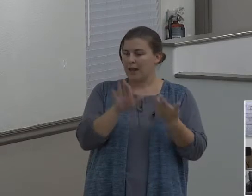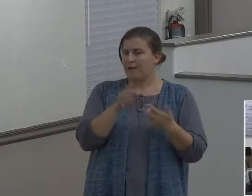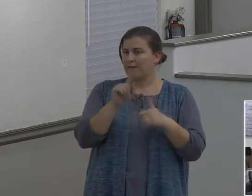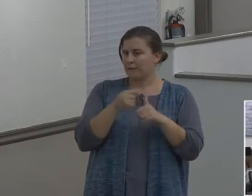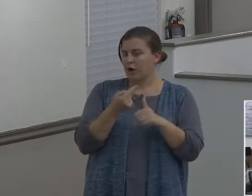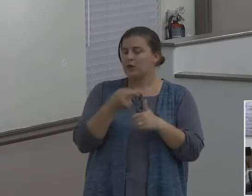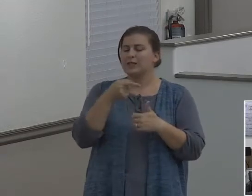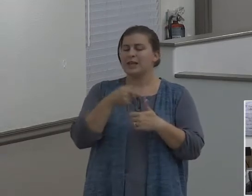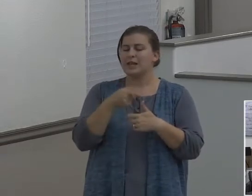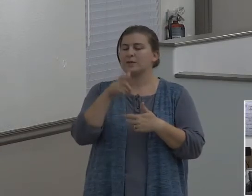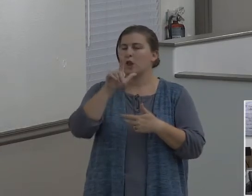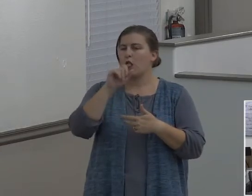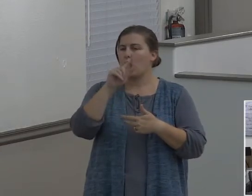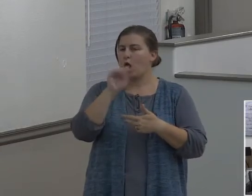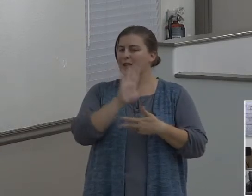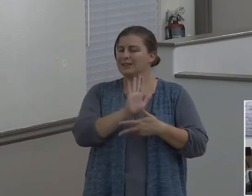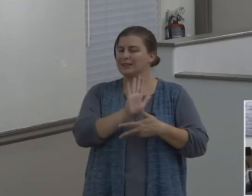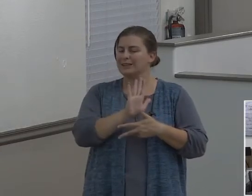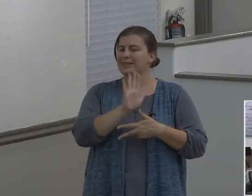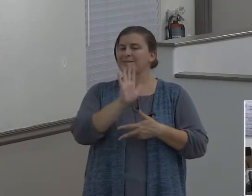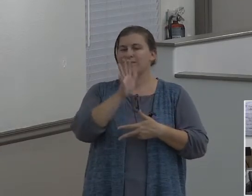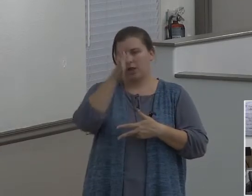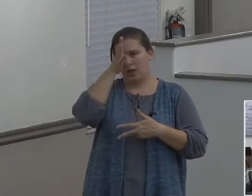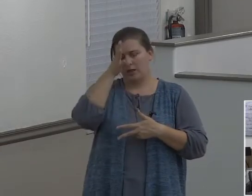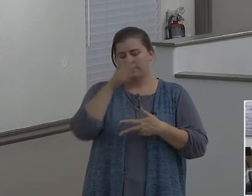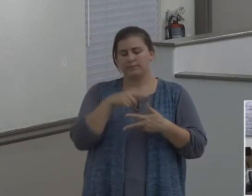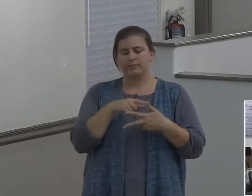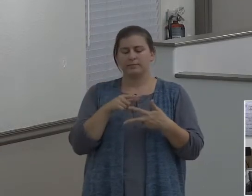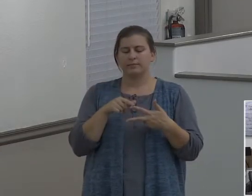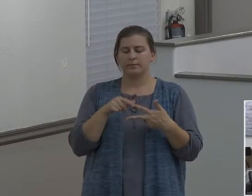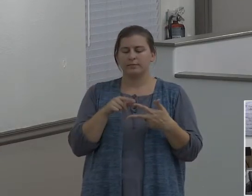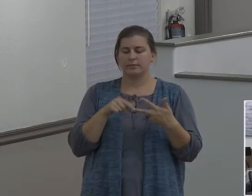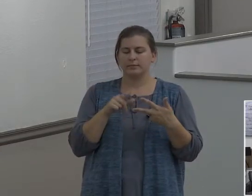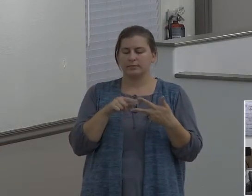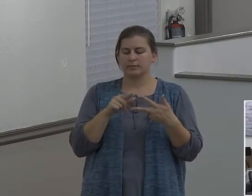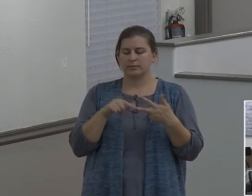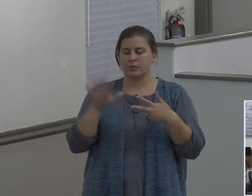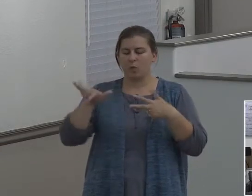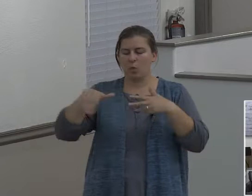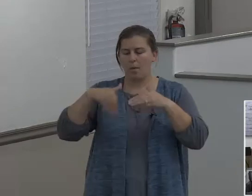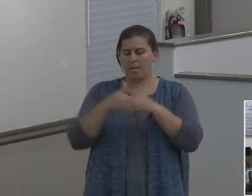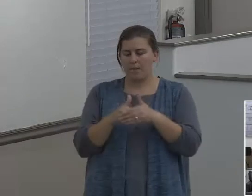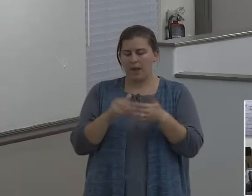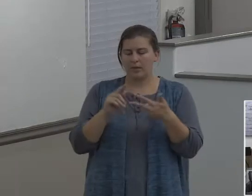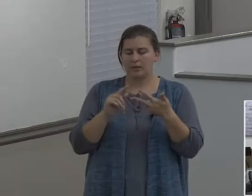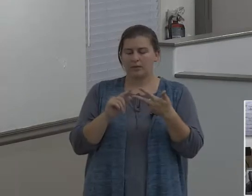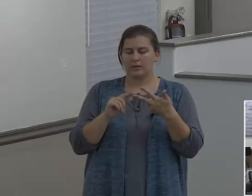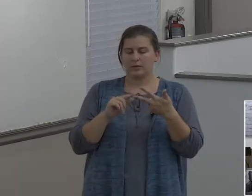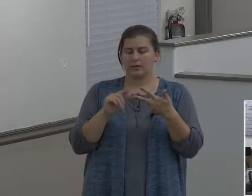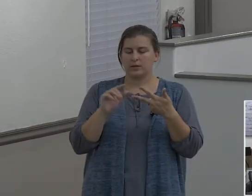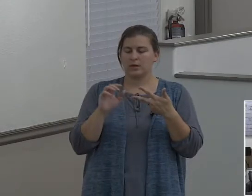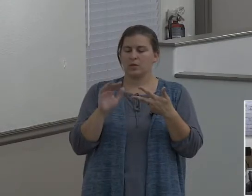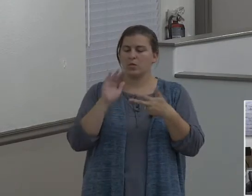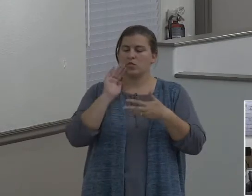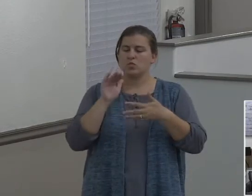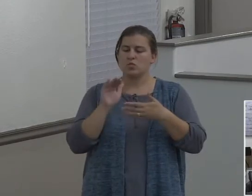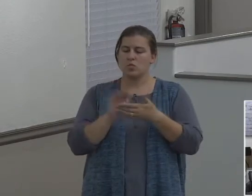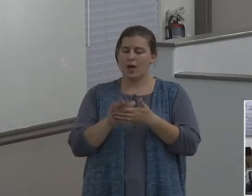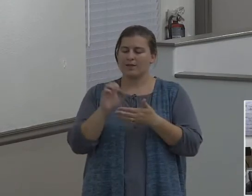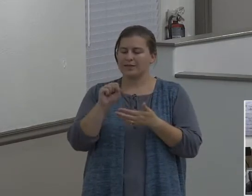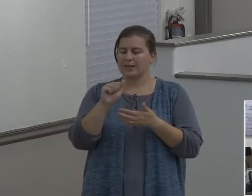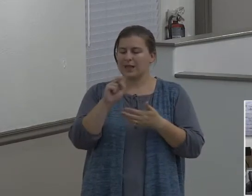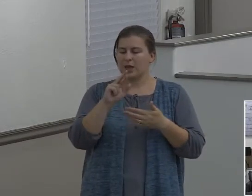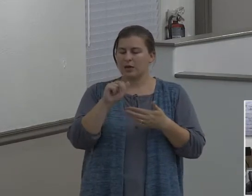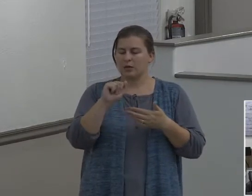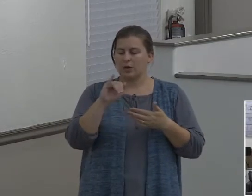and verse 29 says, and Abram and Nahor took them wives, the name of Abram's wife was Sarai, and the name of Nahor's wife Milcah, the daughter of Haran, the father of